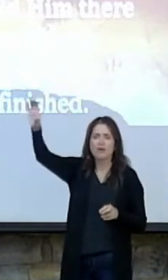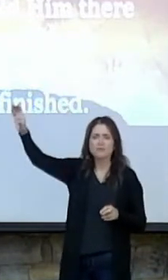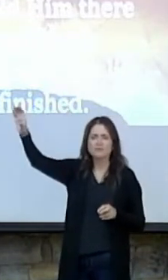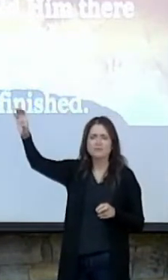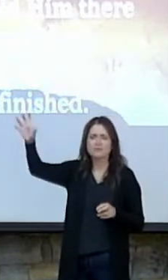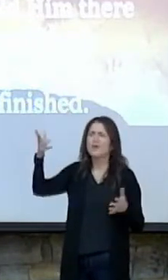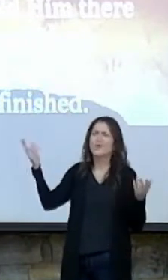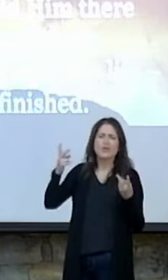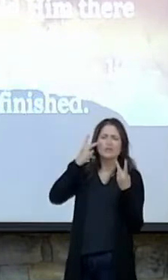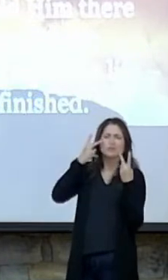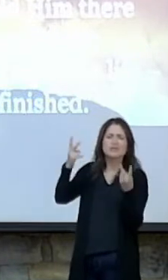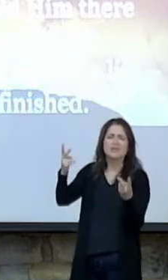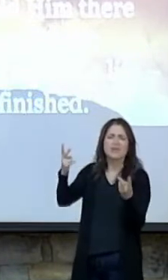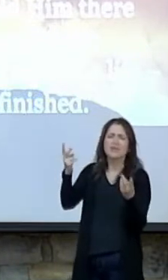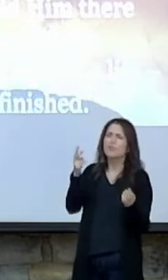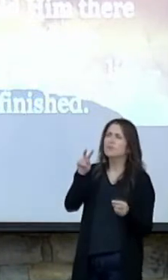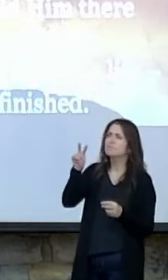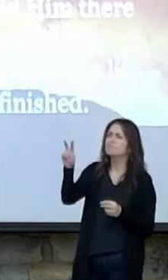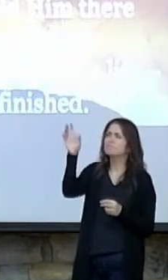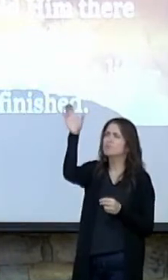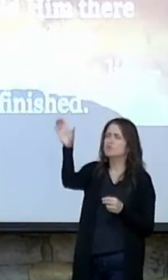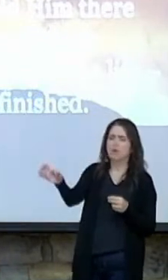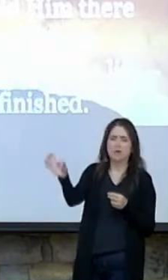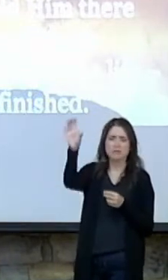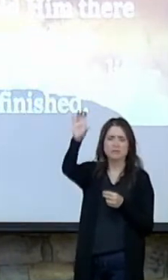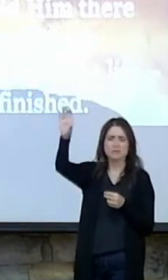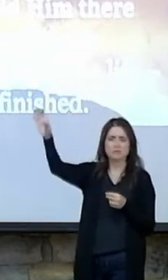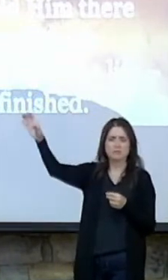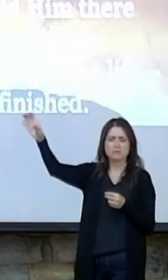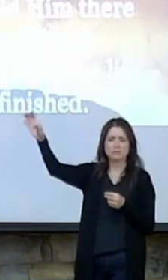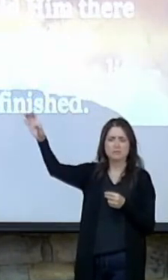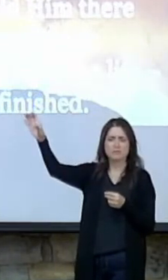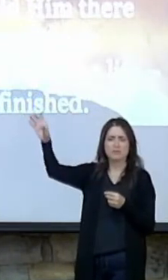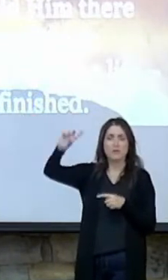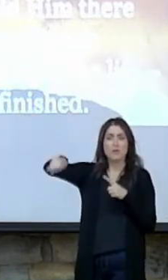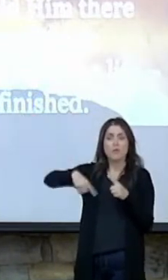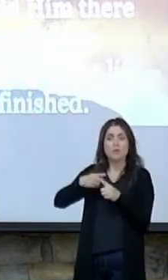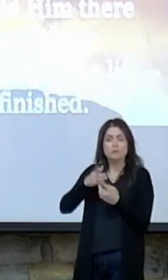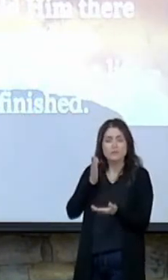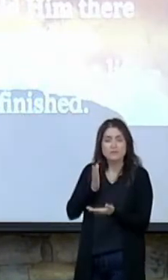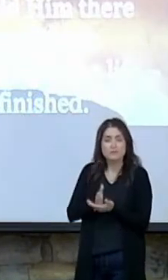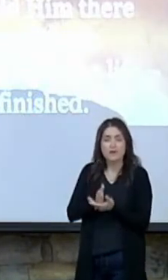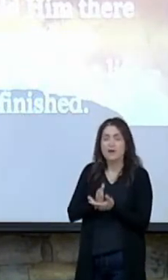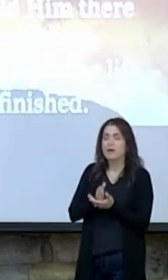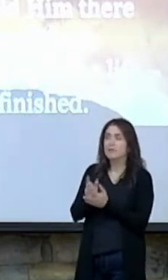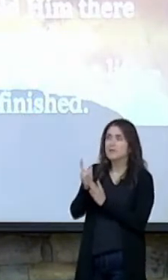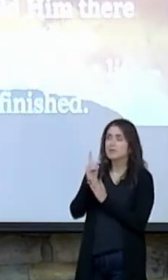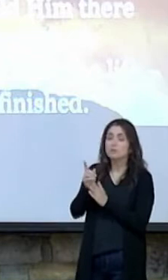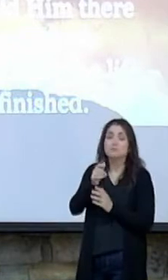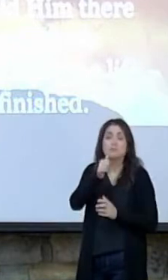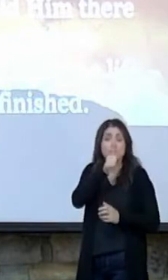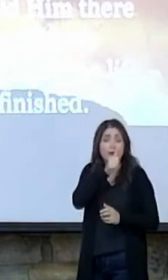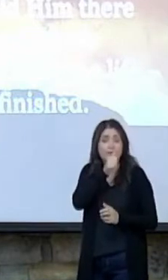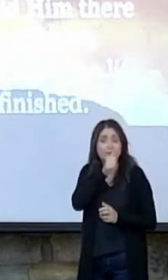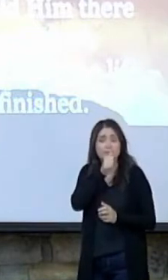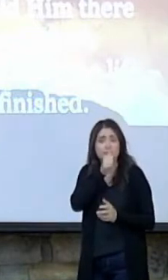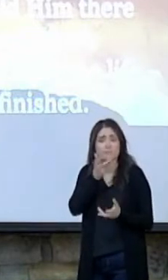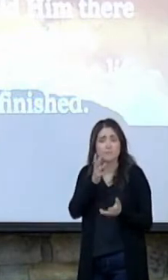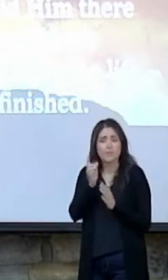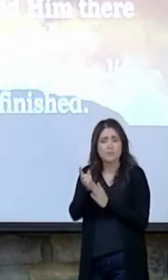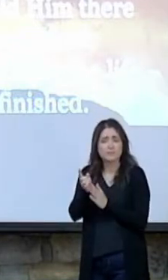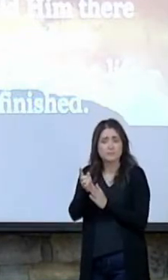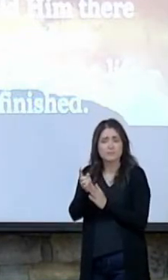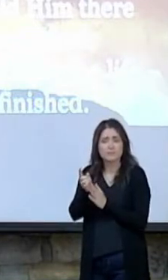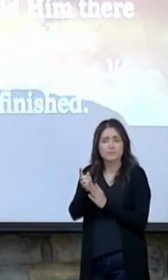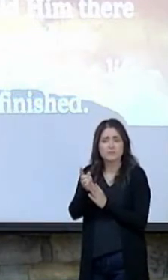see when you look at the cross? When you stop in those moments, private moments, when you